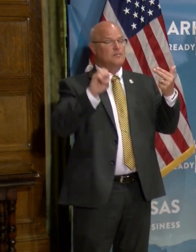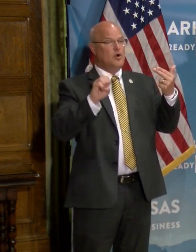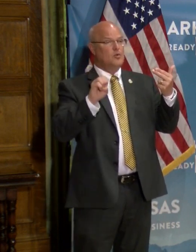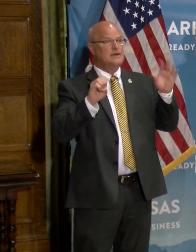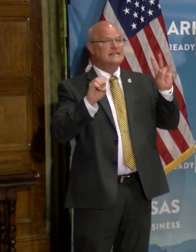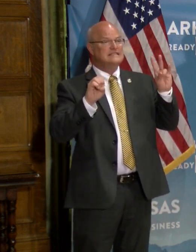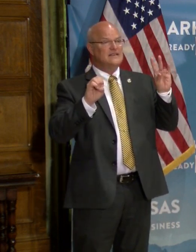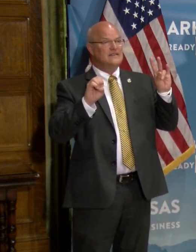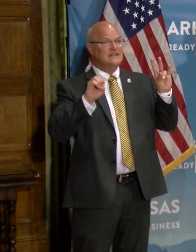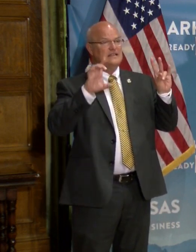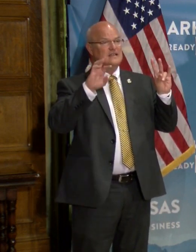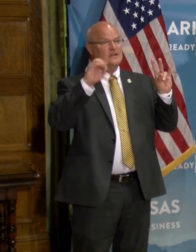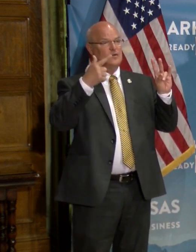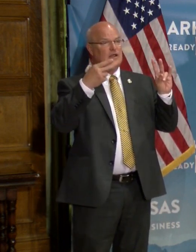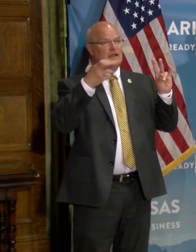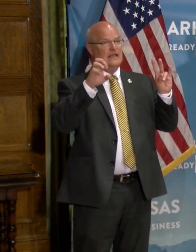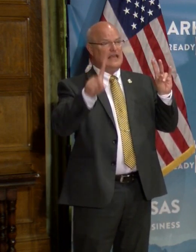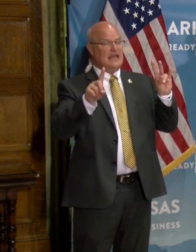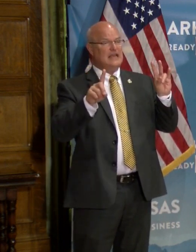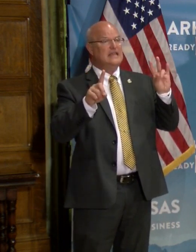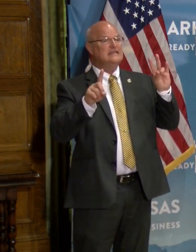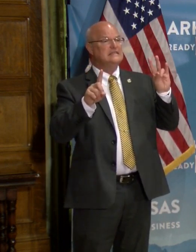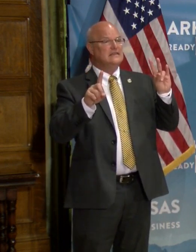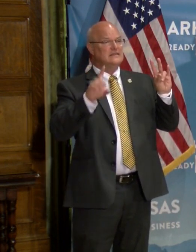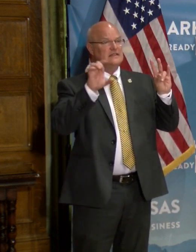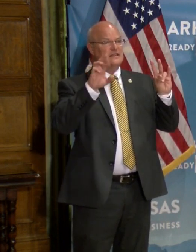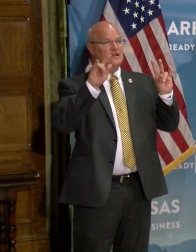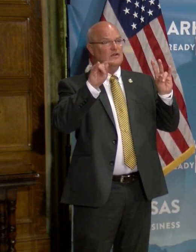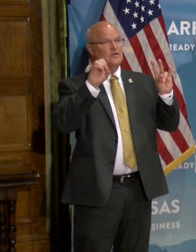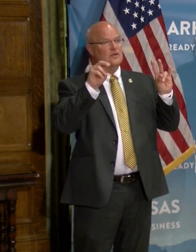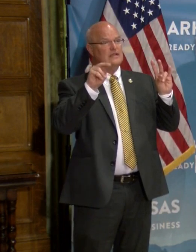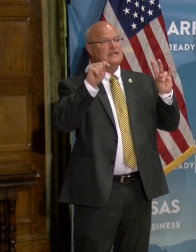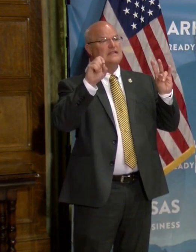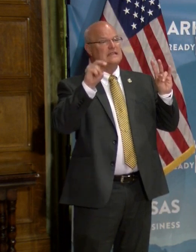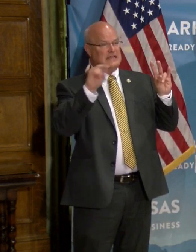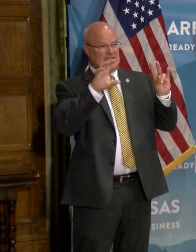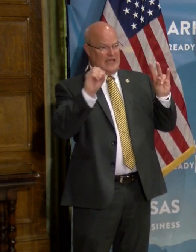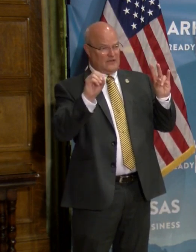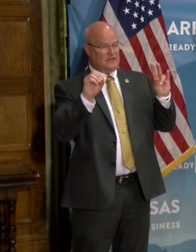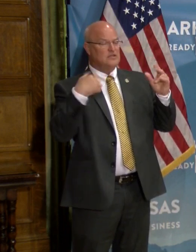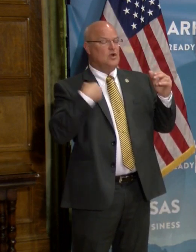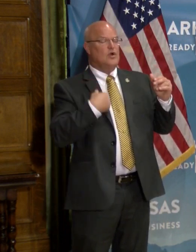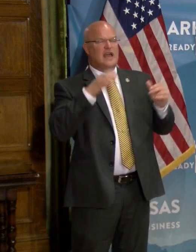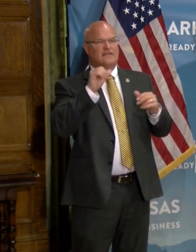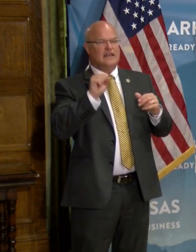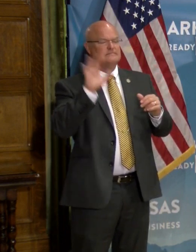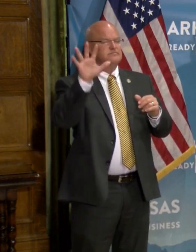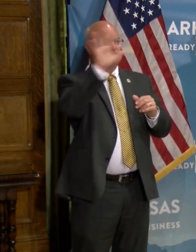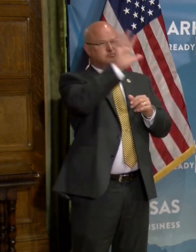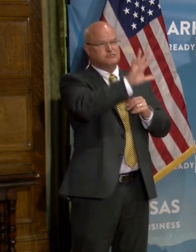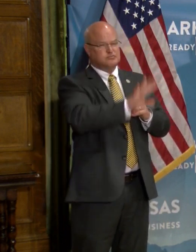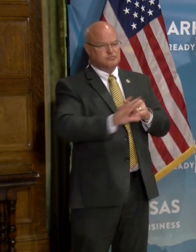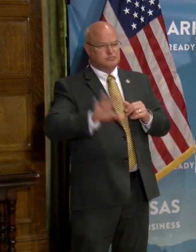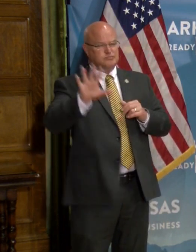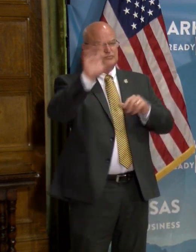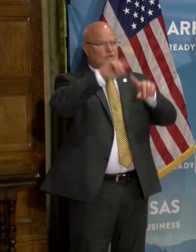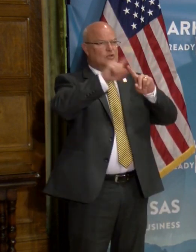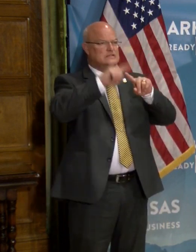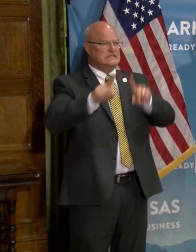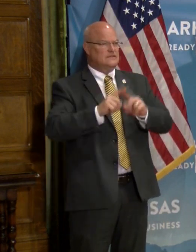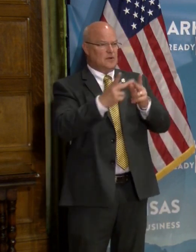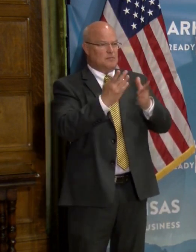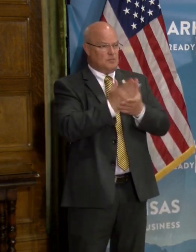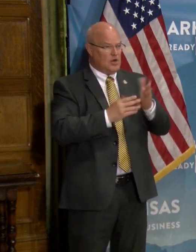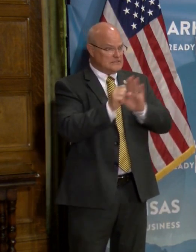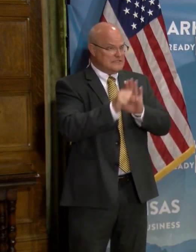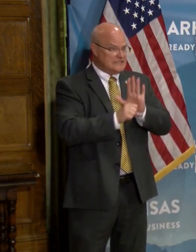17 in Craighead County, and 17 in Crittenden County. So we've got cases from many parts of the state.